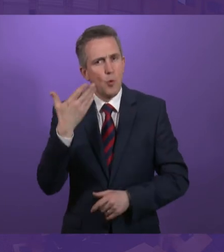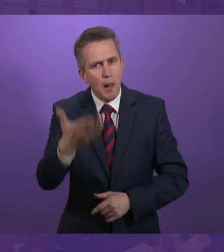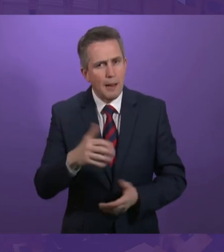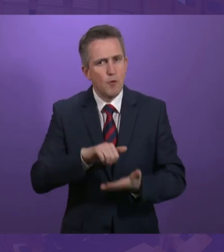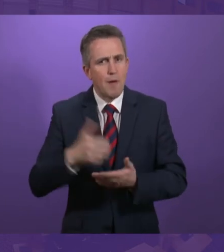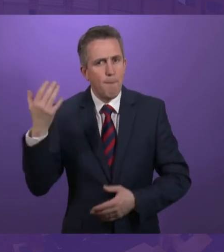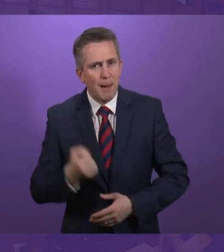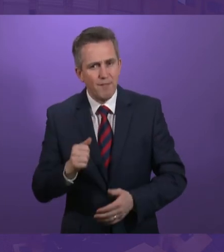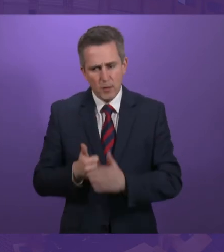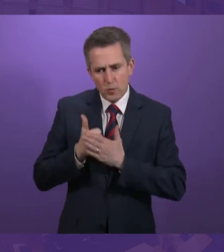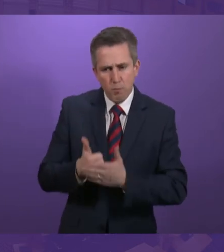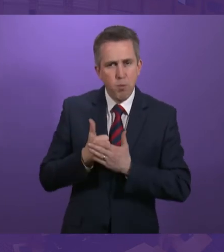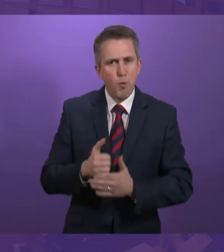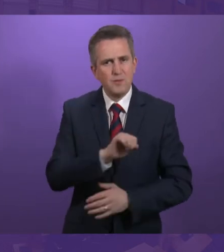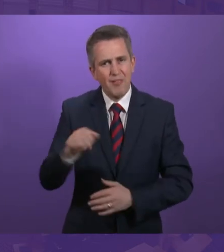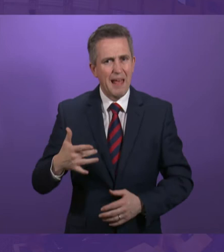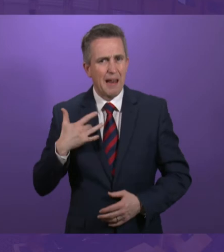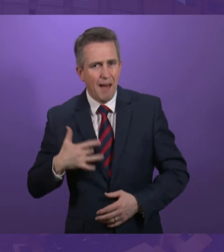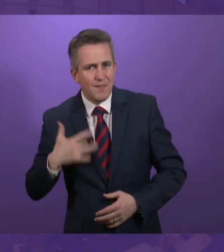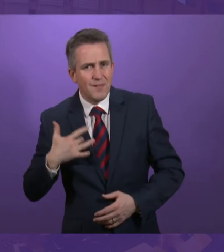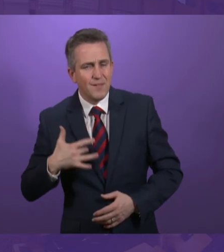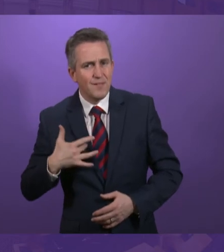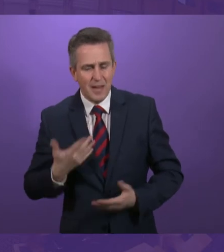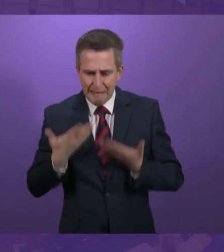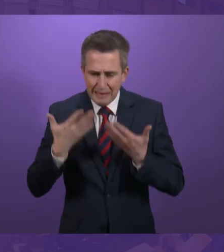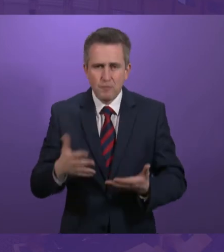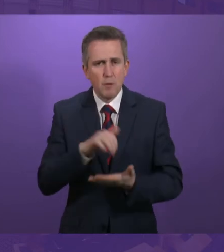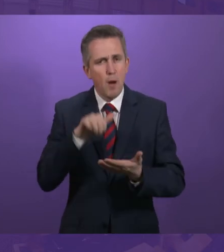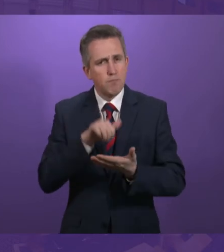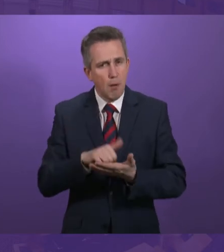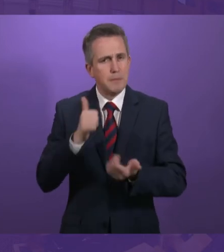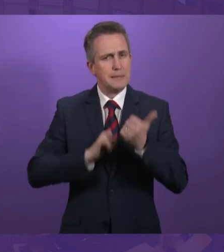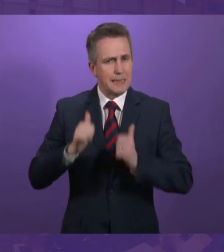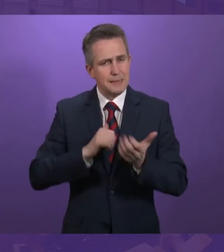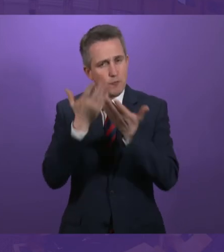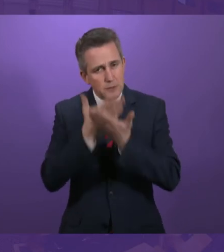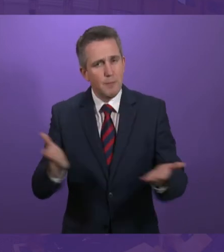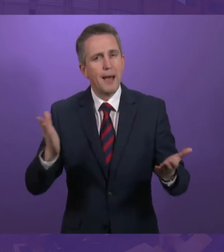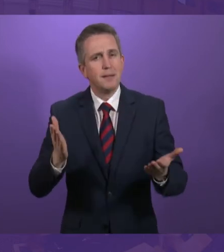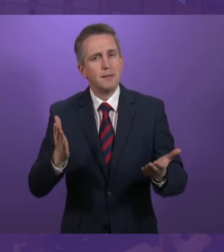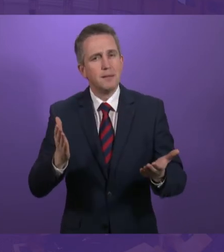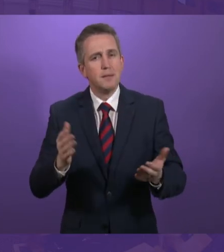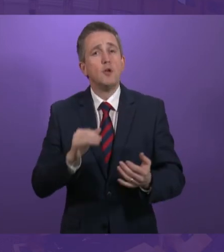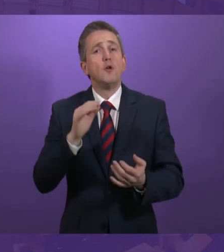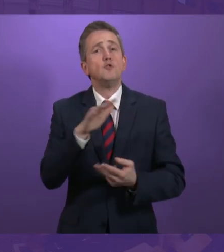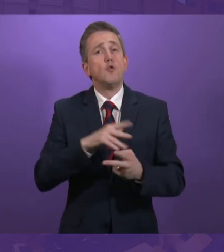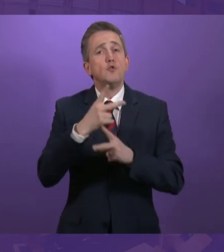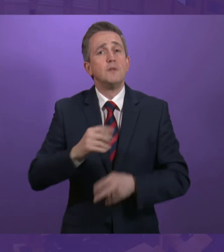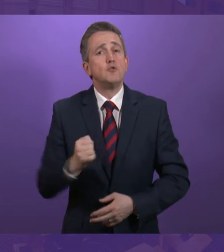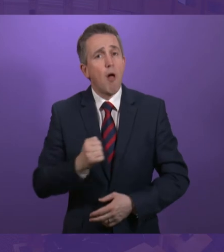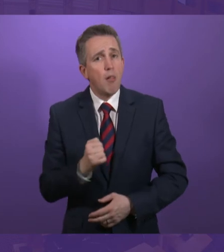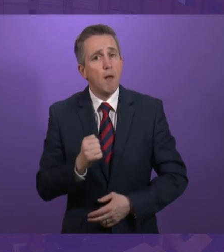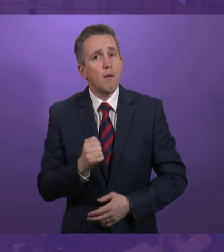supports their needs and treats them with the dignity and respect they deserve. So we'll ensure that we've got a person-centred service with